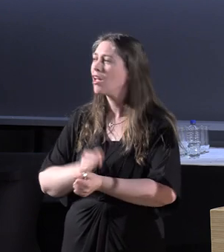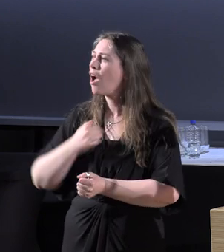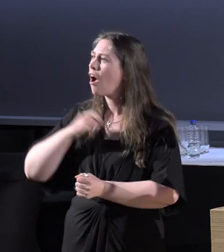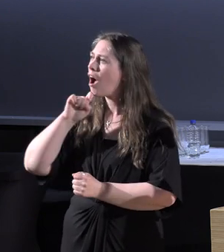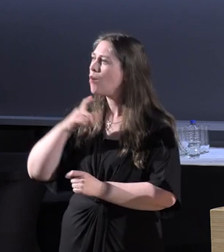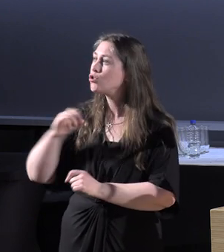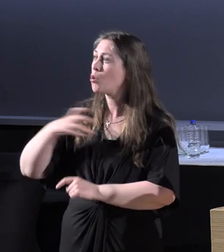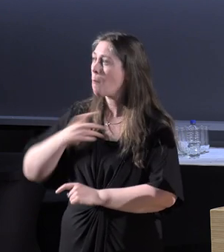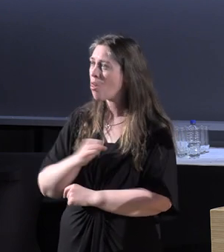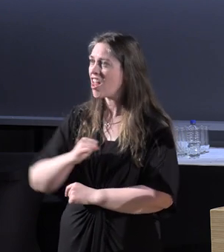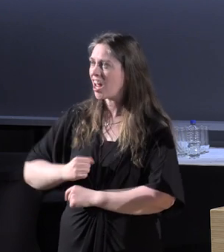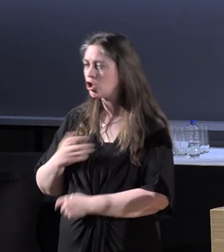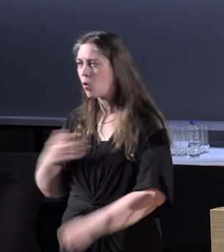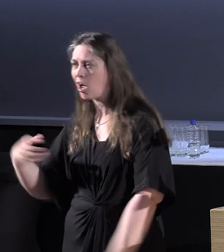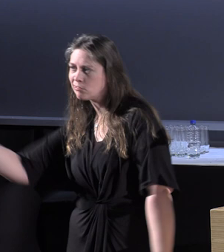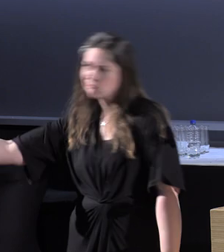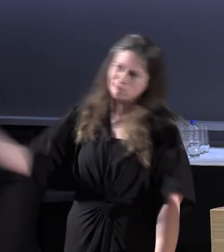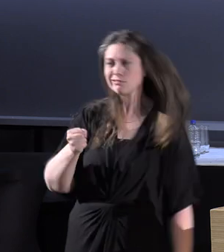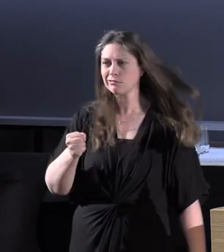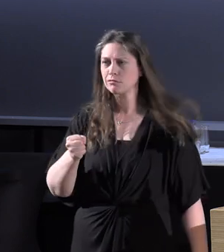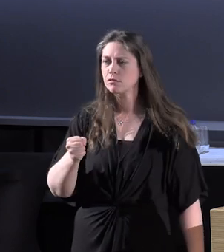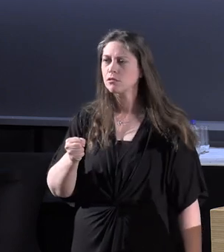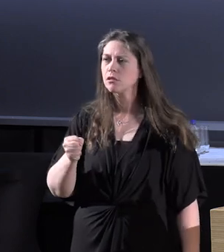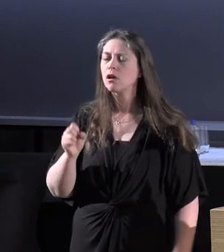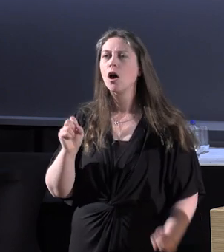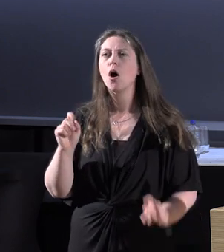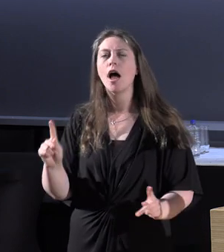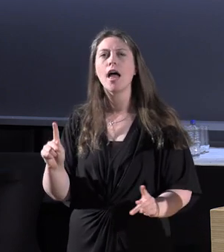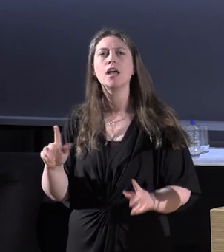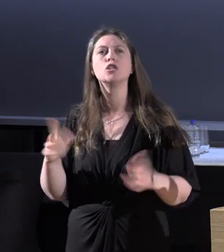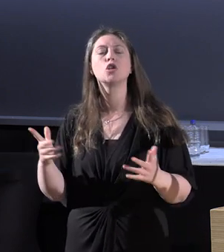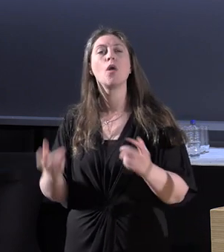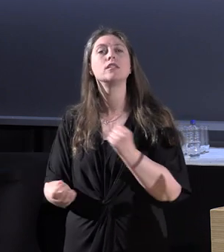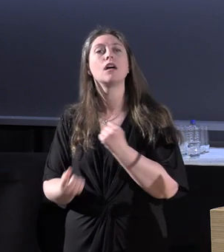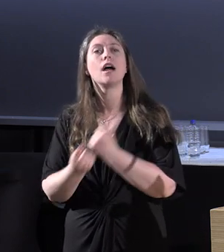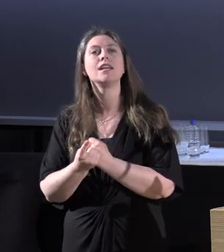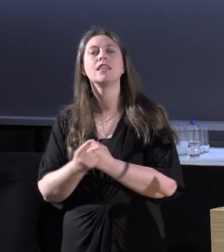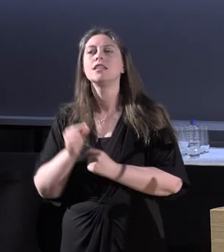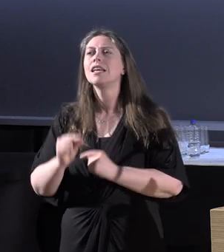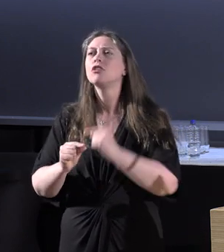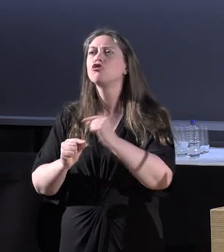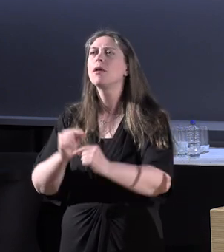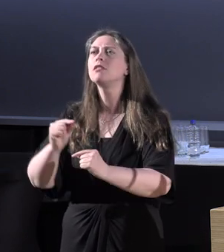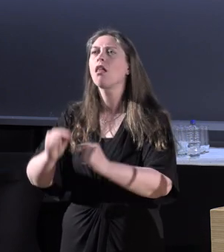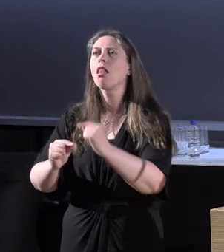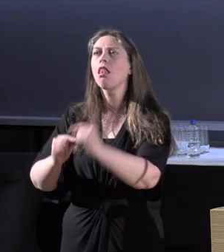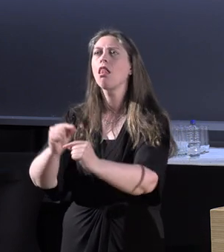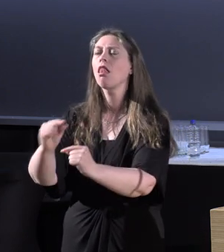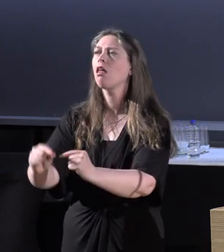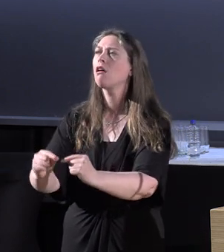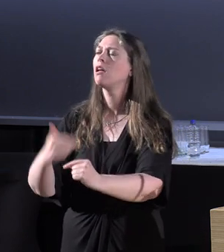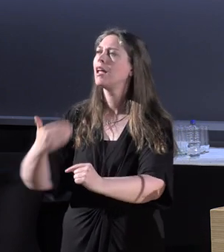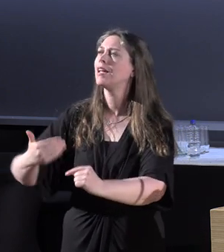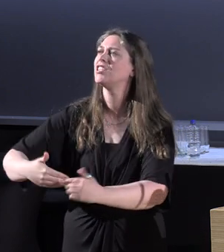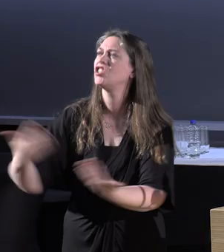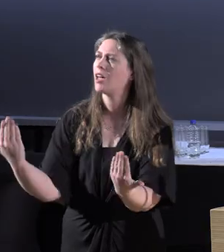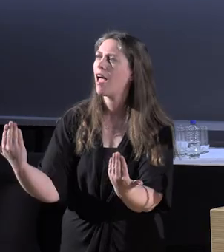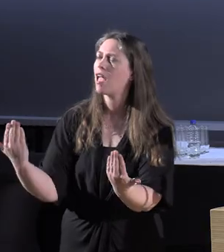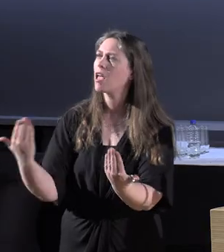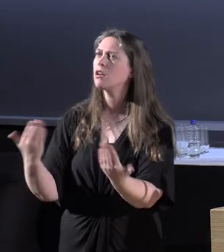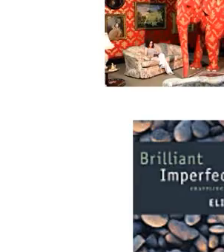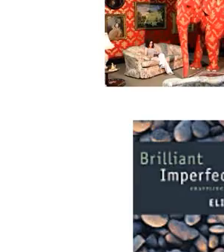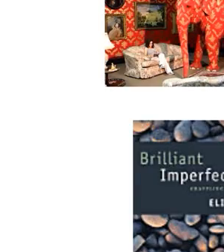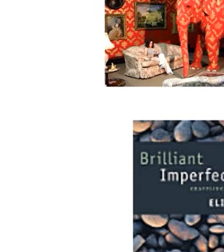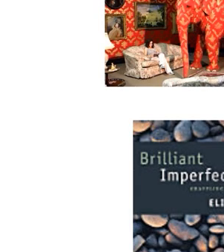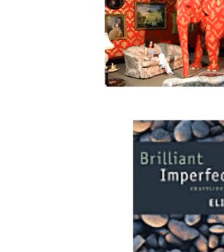more than nudge you along. But it's this notion that it's incremental day on day and working towards a better